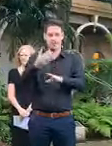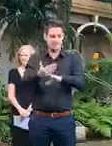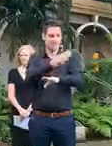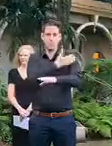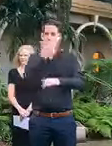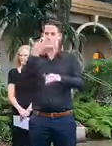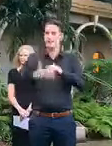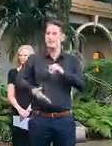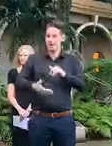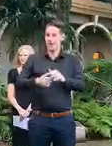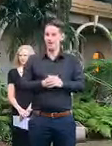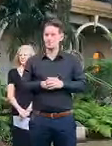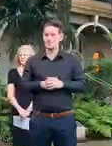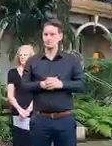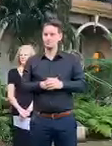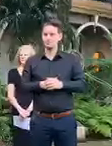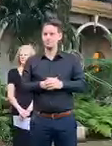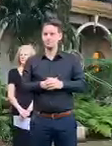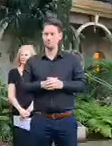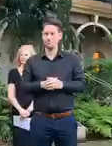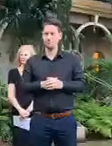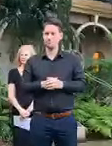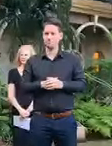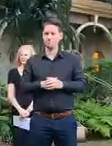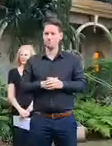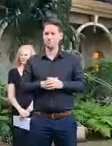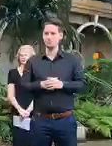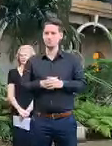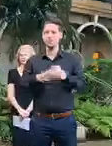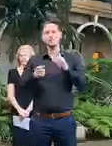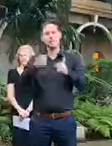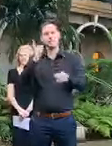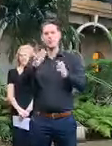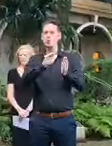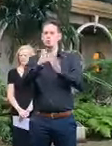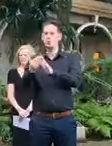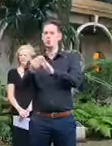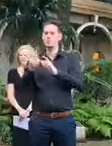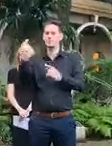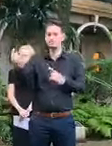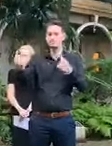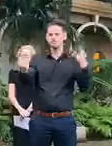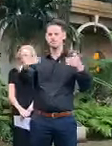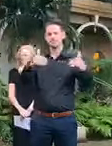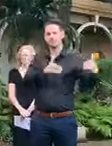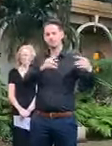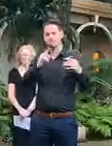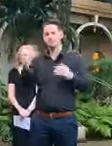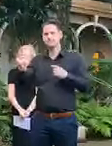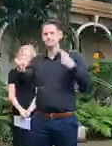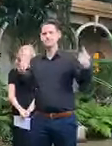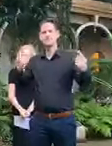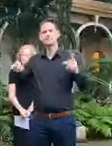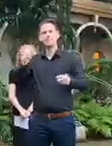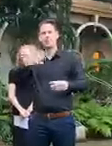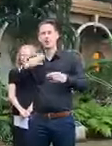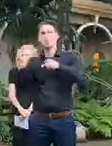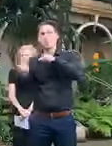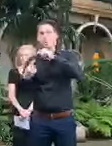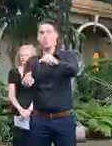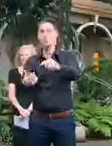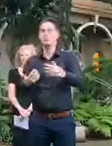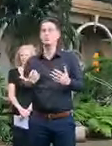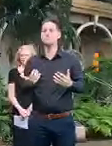At times different communities have had to be isolated for a period of time because of cyclones